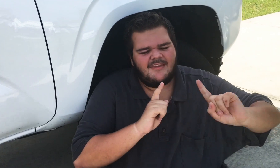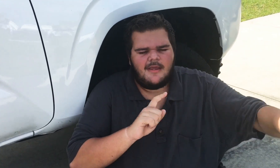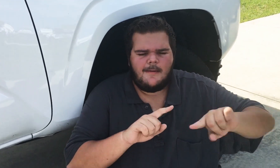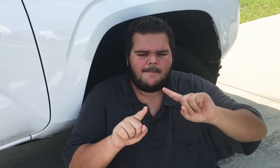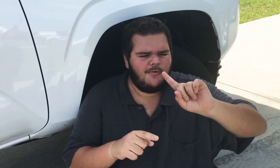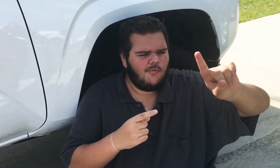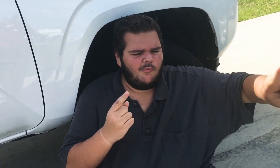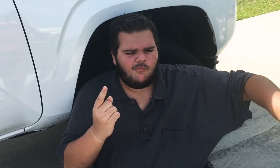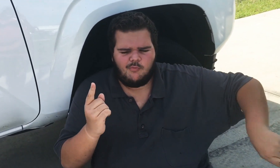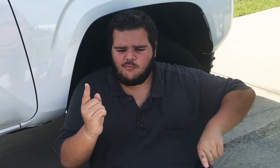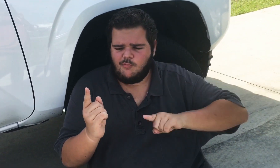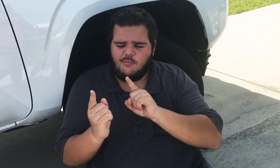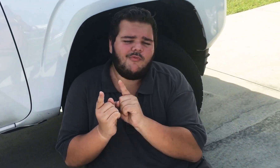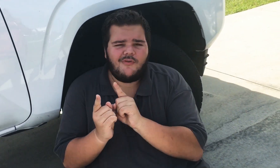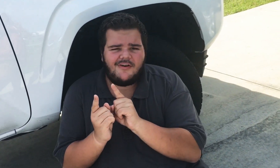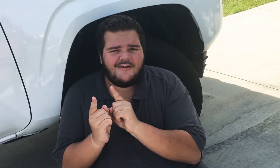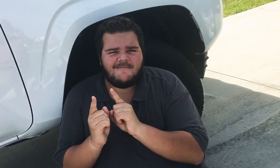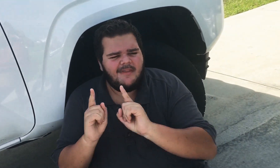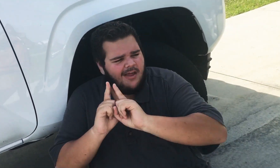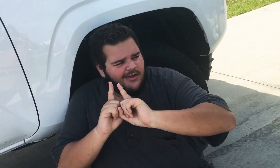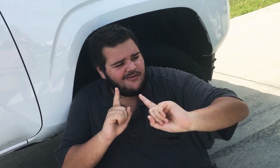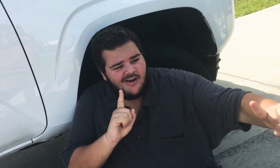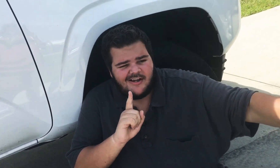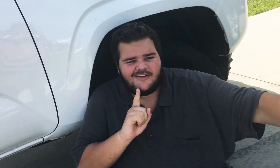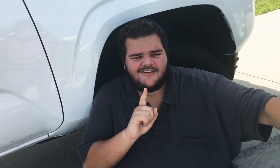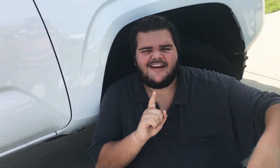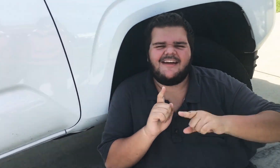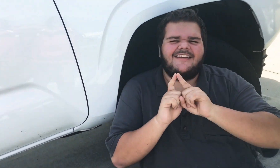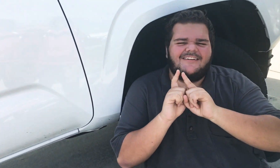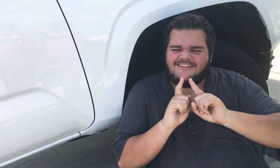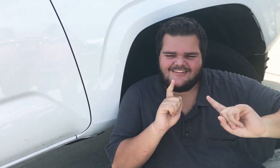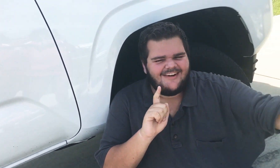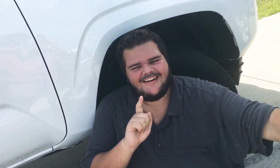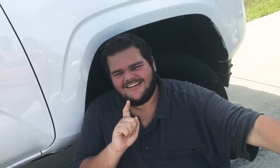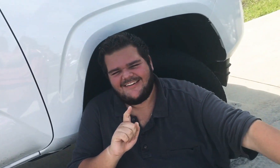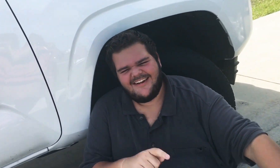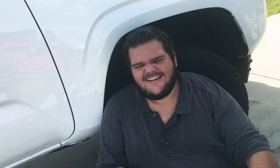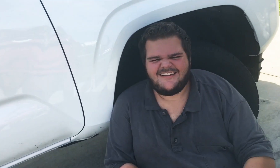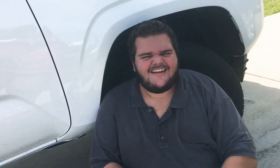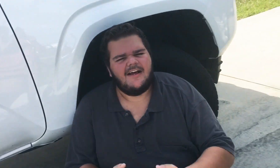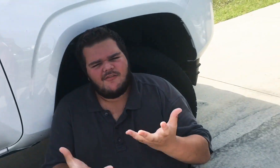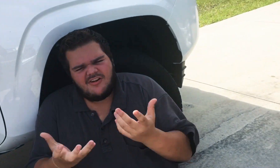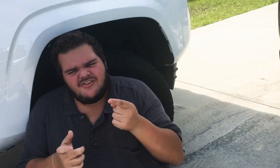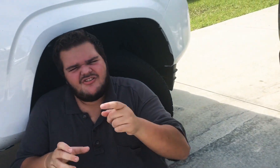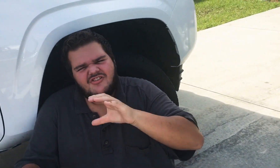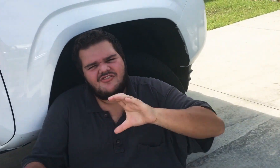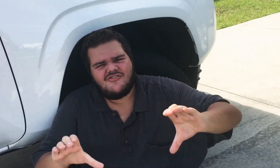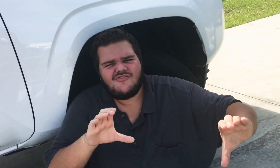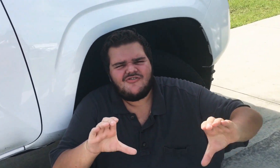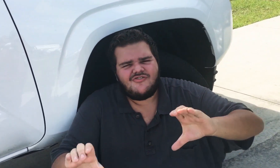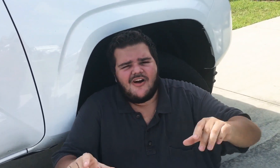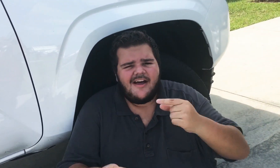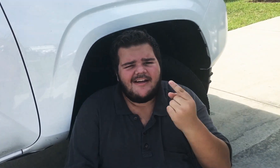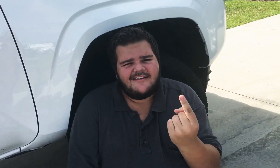circles Run away, run away I dare you to do something